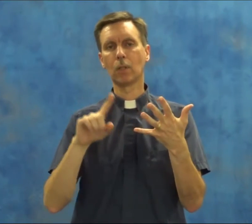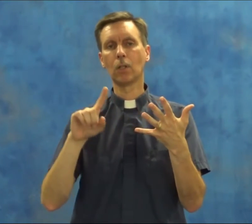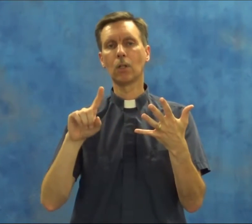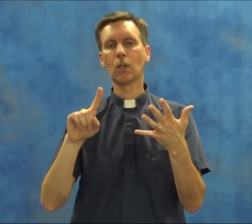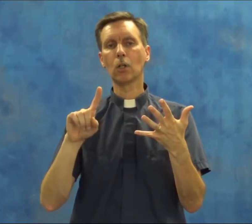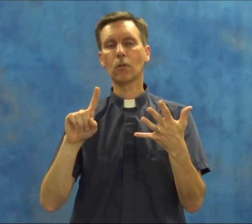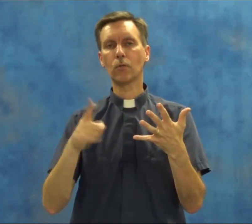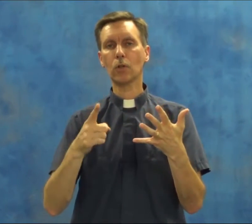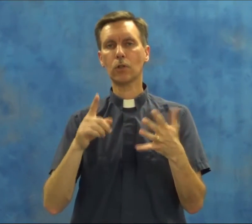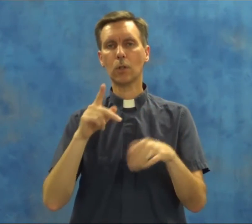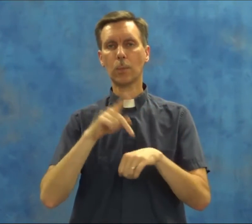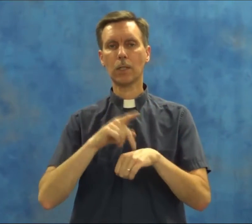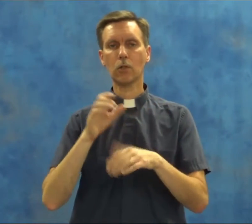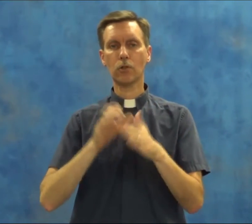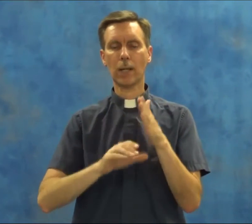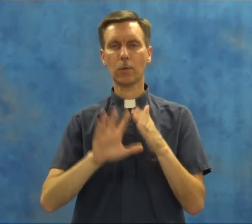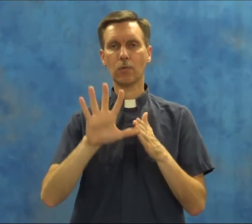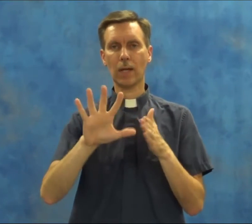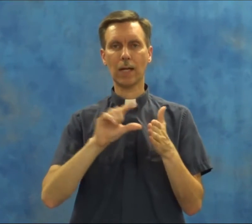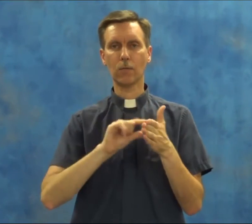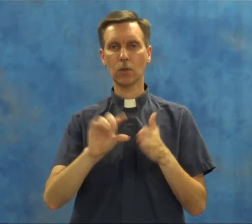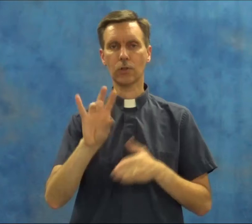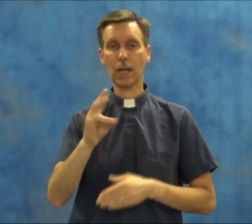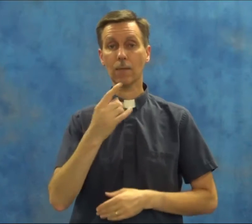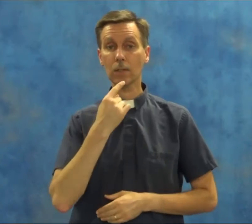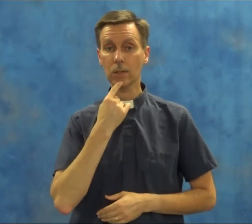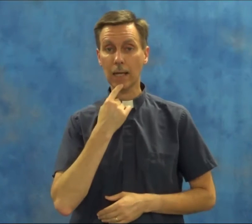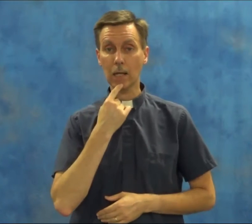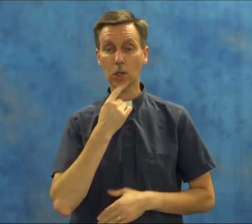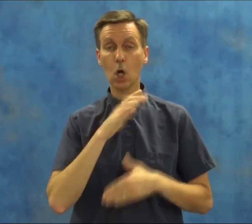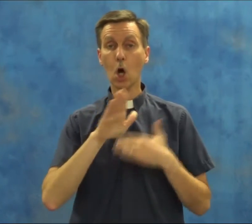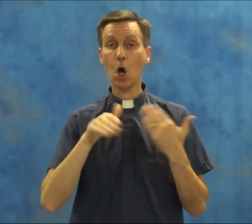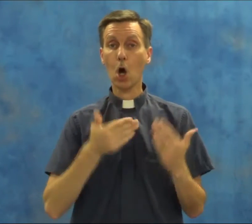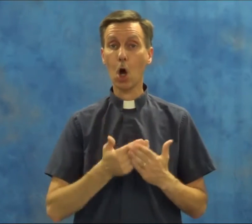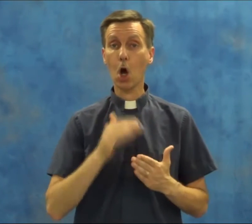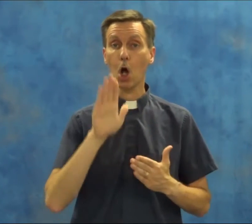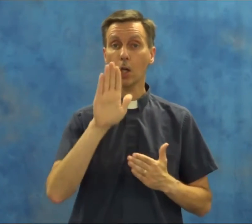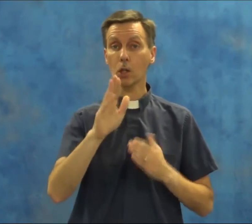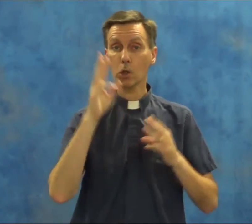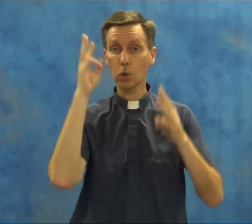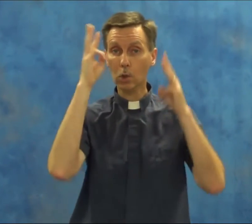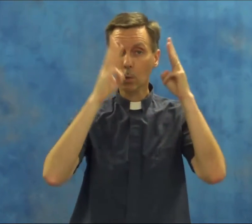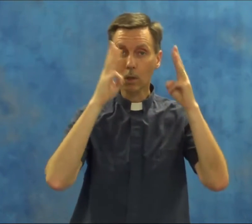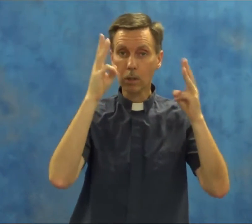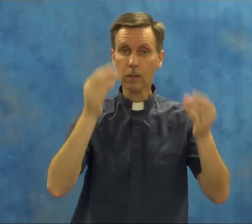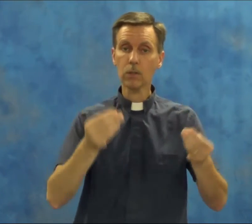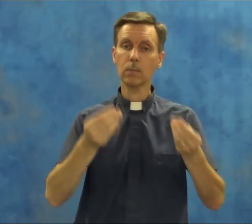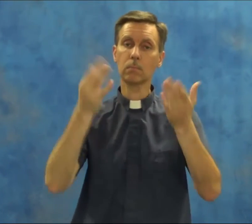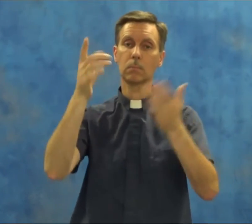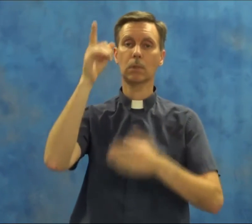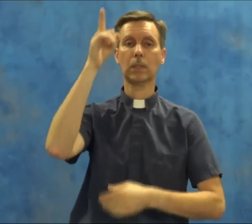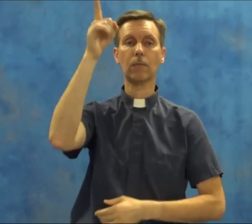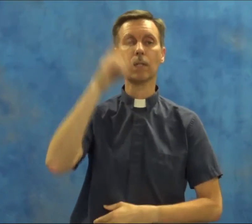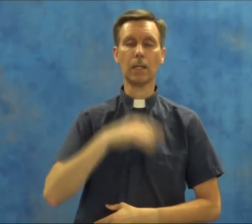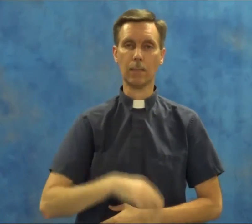1 Peter 5, verse 7 says, All your worries give to him.